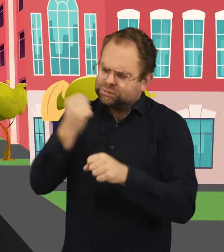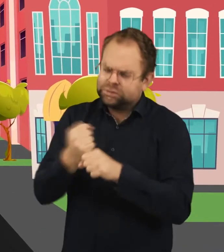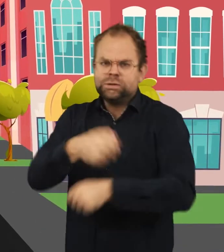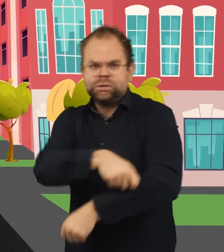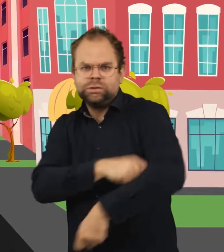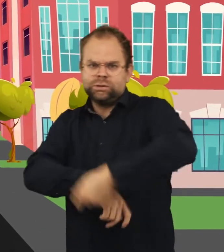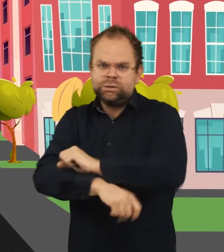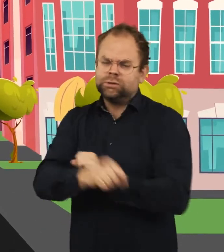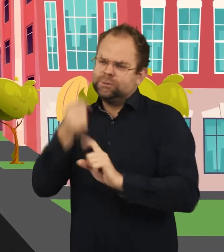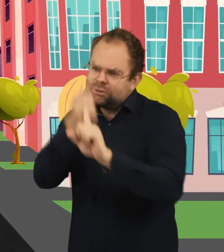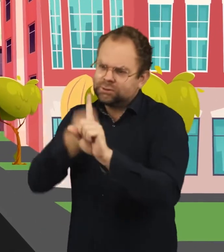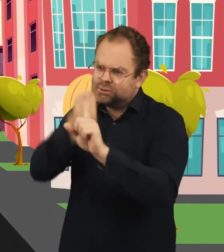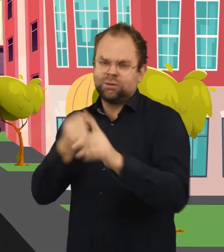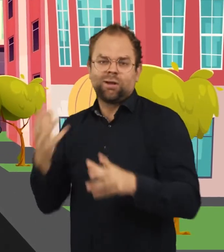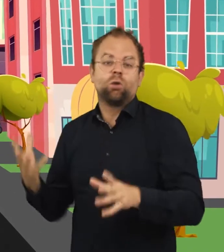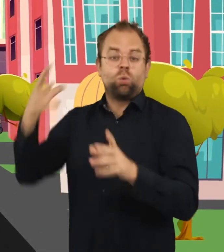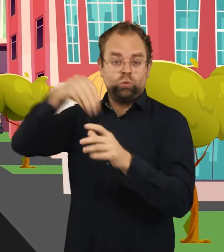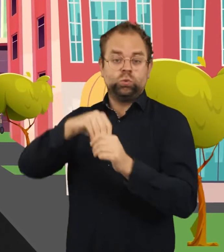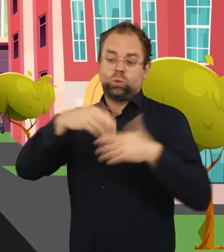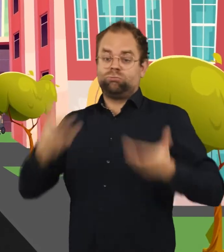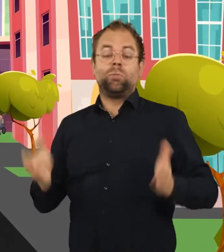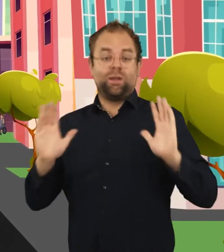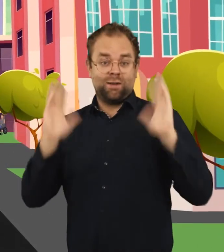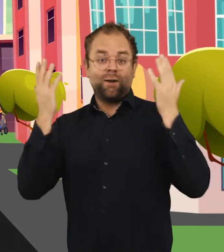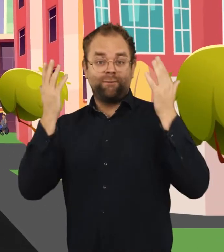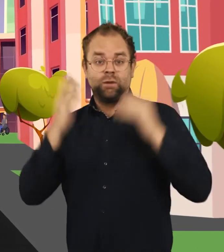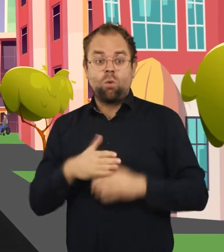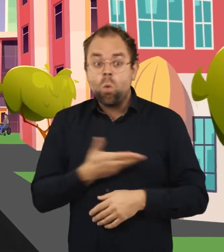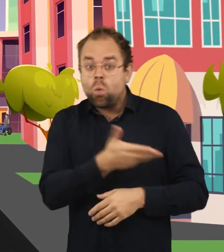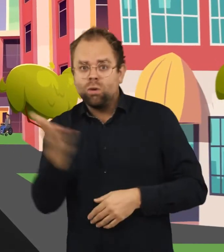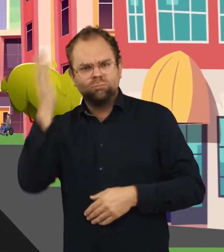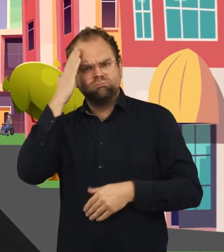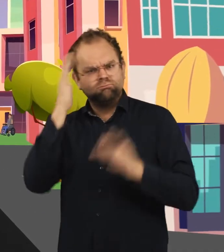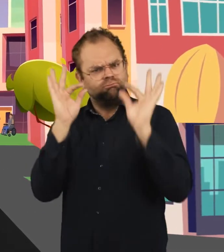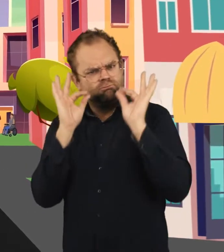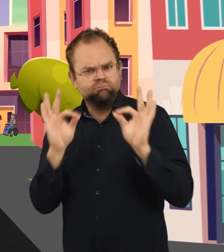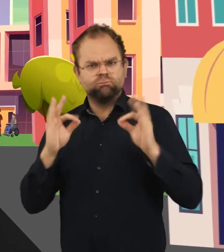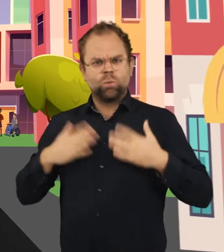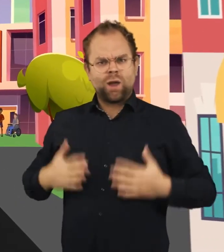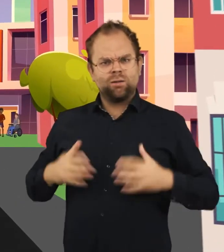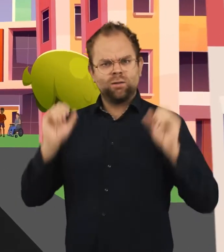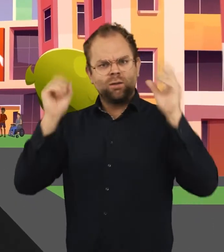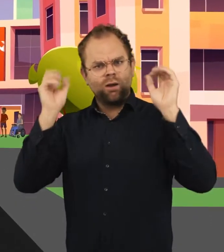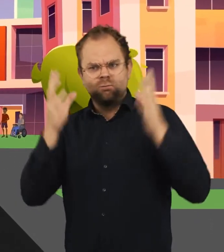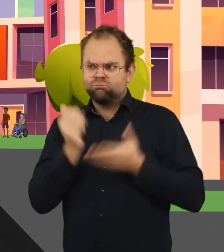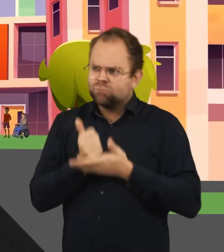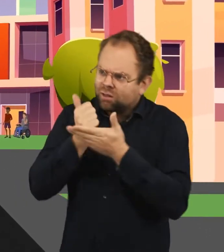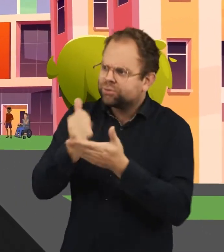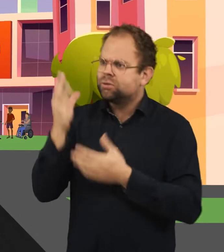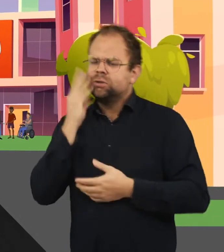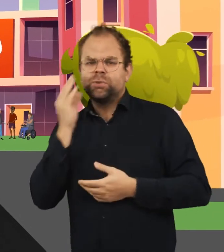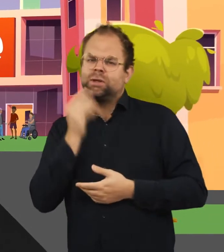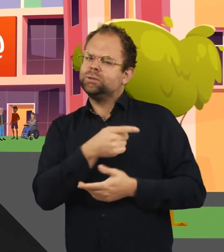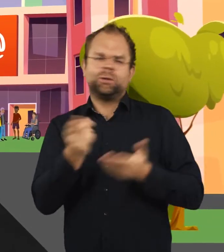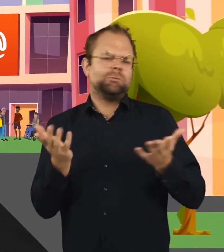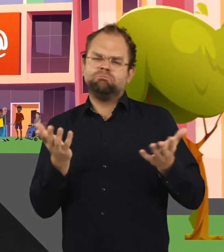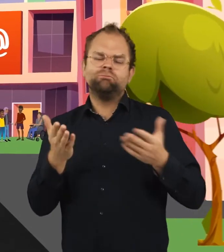they continue to fight for inclusion in everyday life. Not all will have a humanitarian mandate or experience.